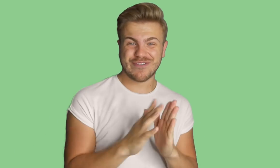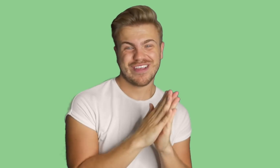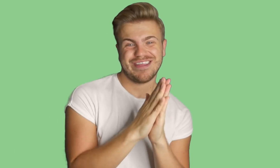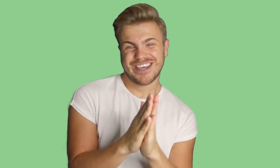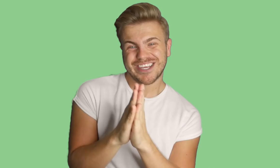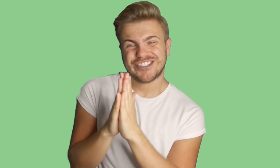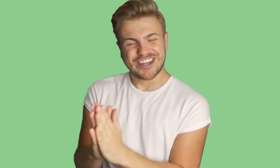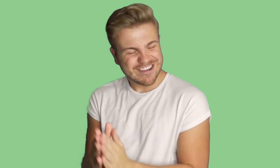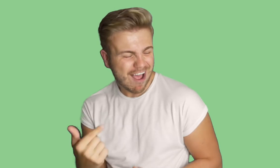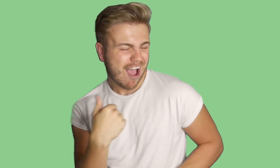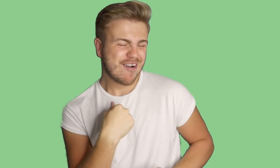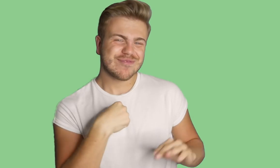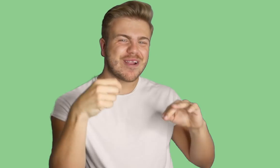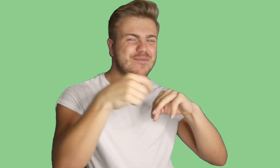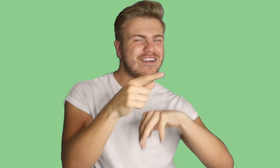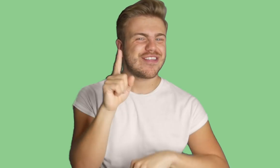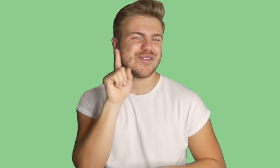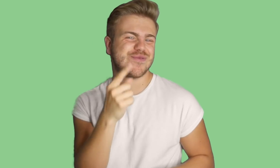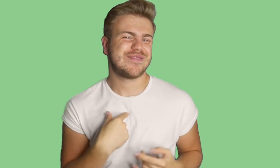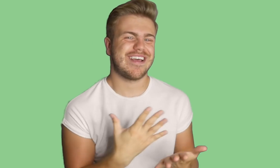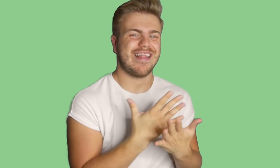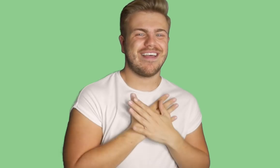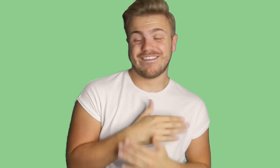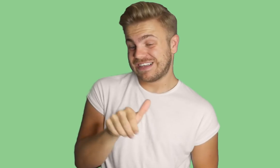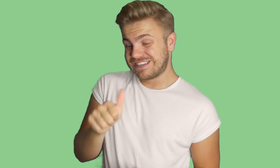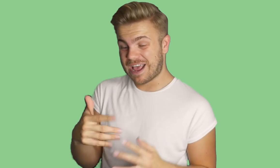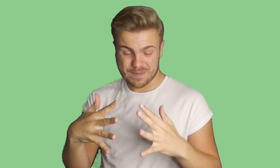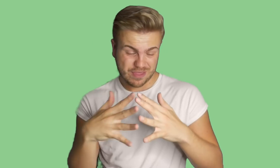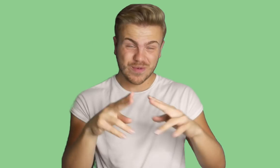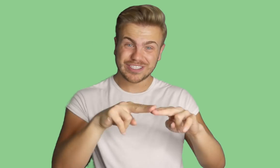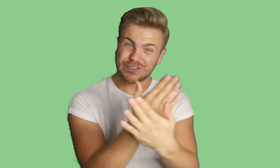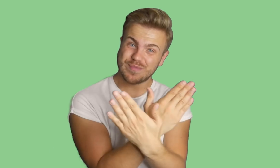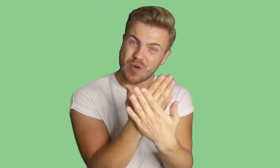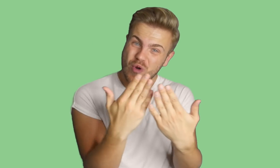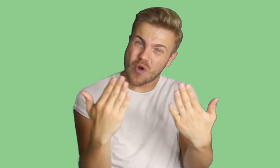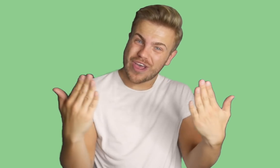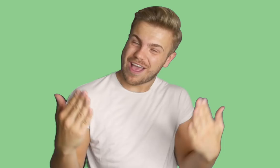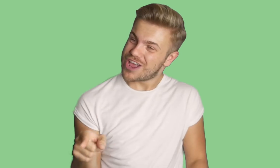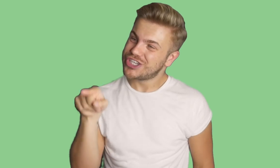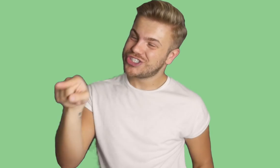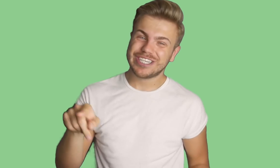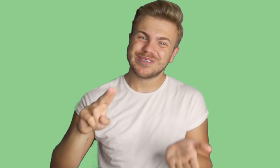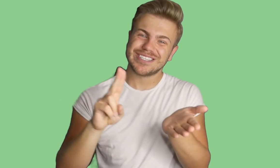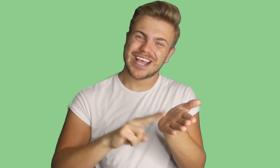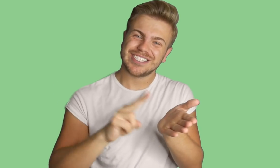religion I'm gonna marry the woman I love, down by the Wexford border She was Nancy